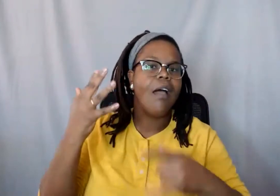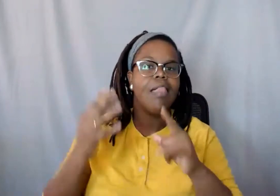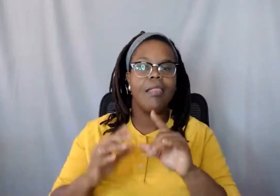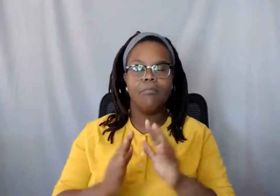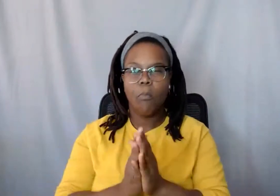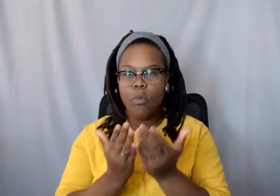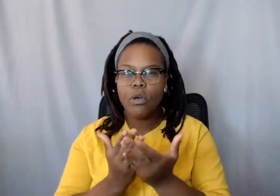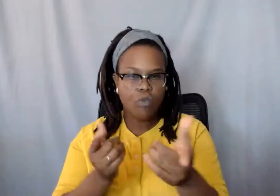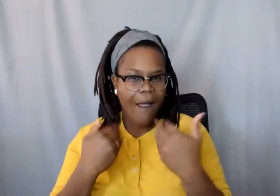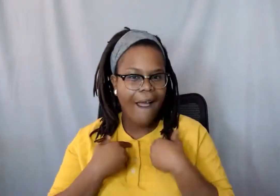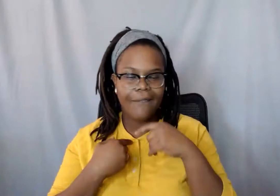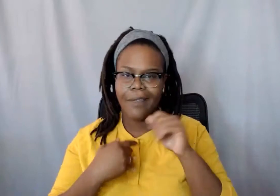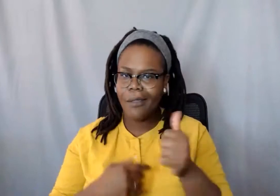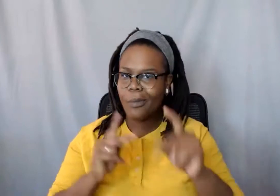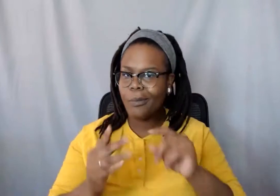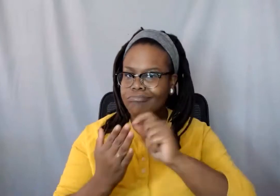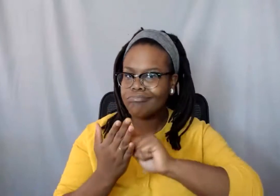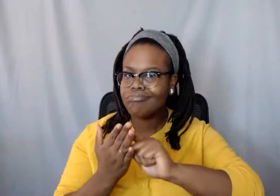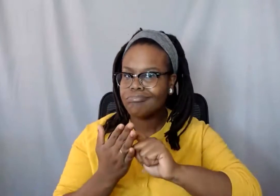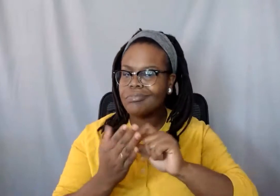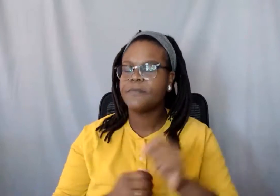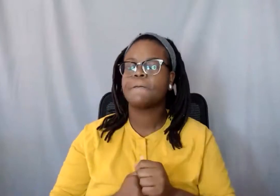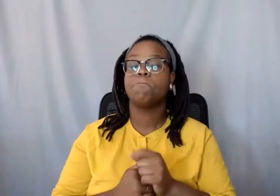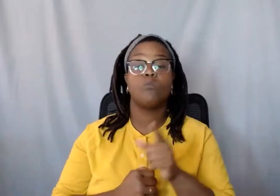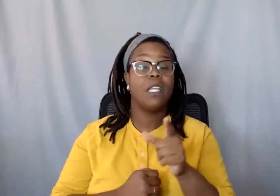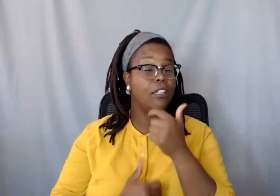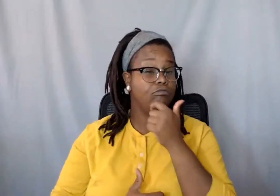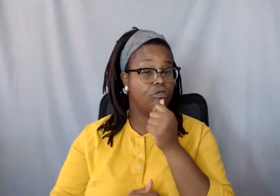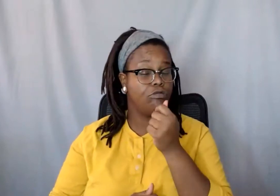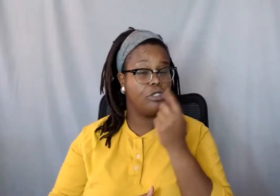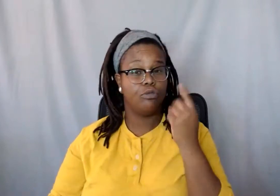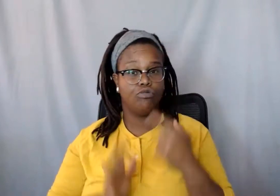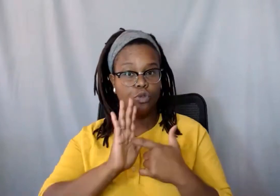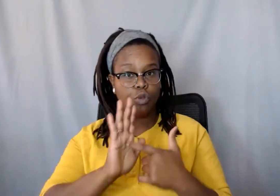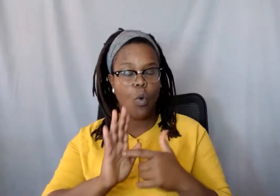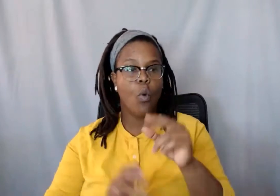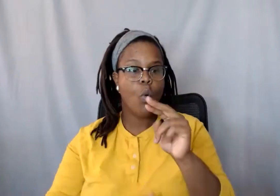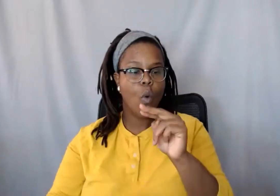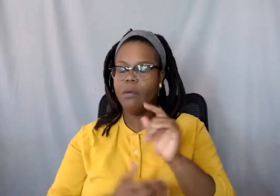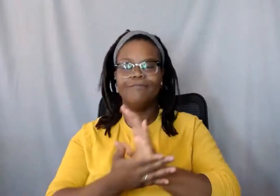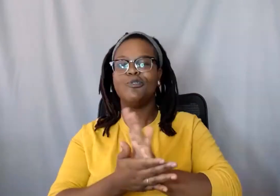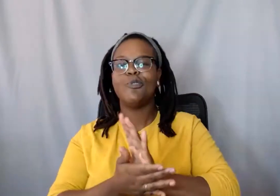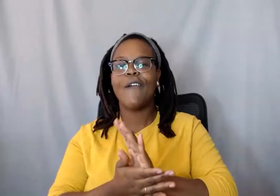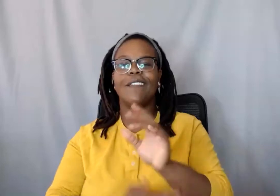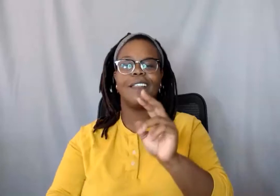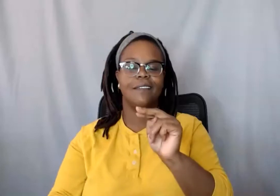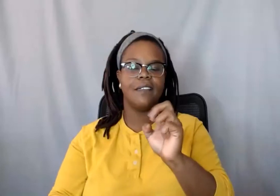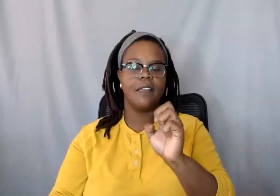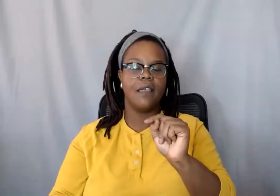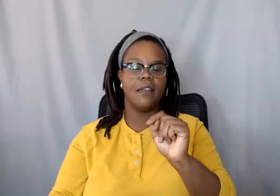search them up. If you look interested in shows, a lot of Netflix, a lot of YouTube videos have decent like information about